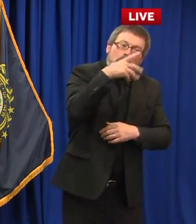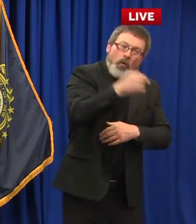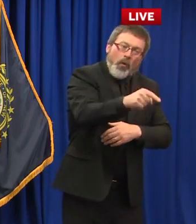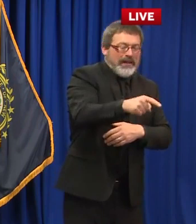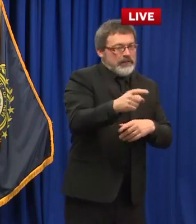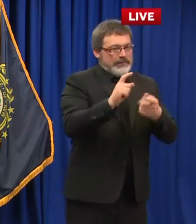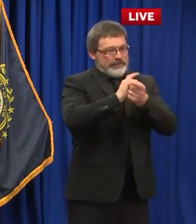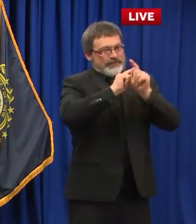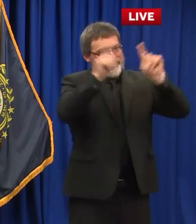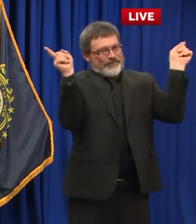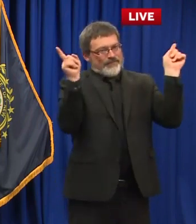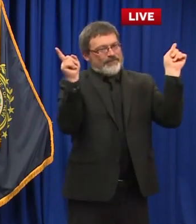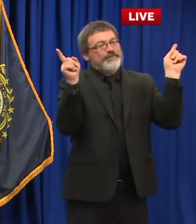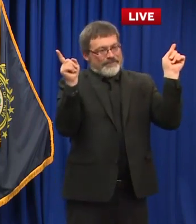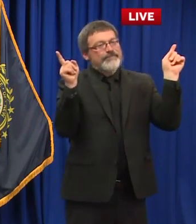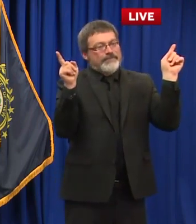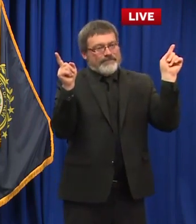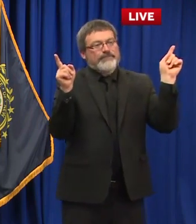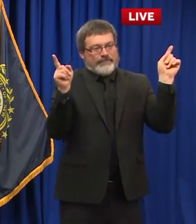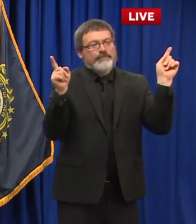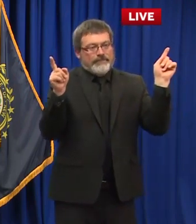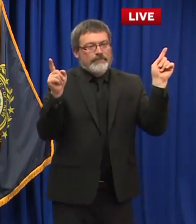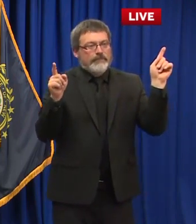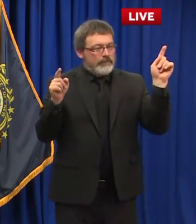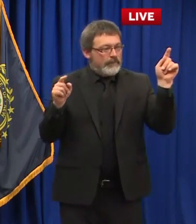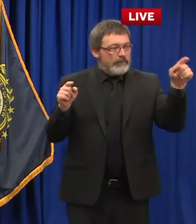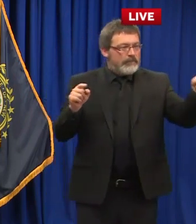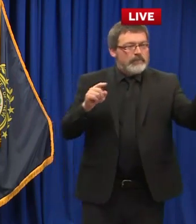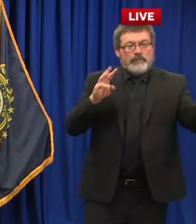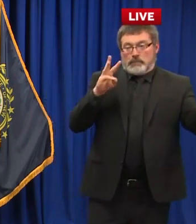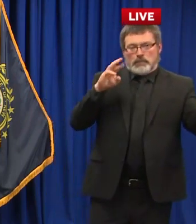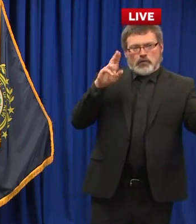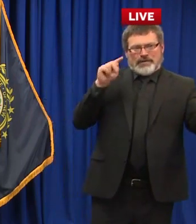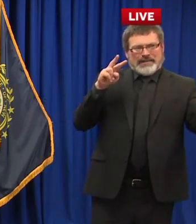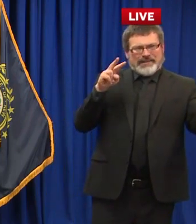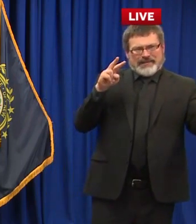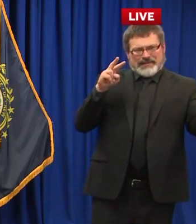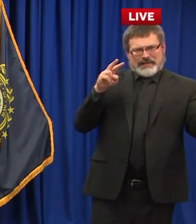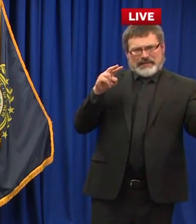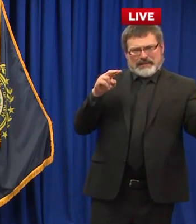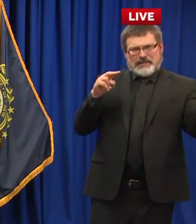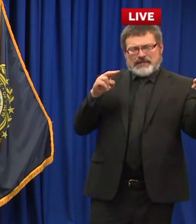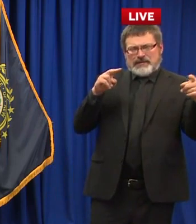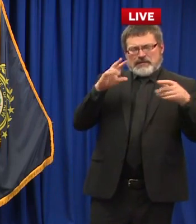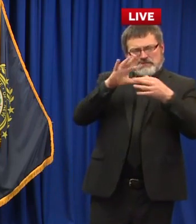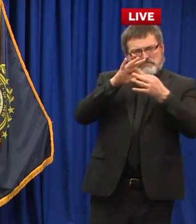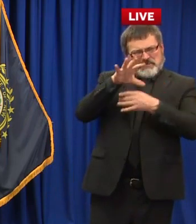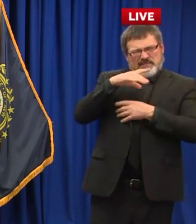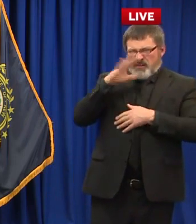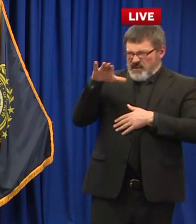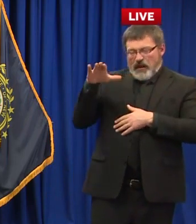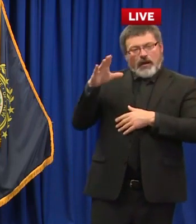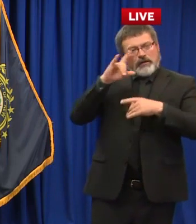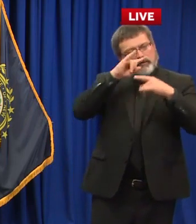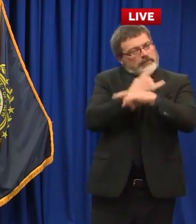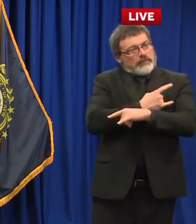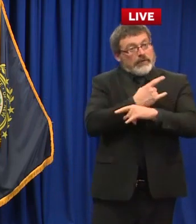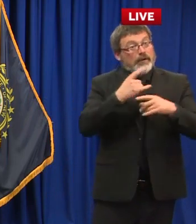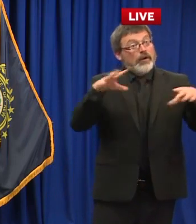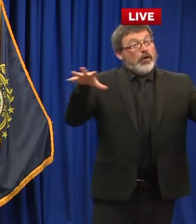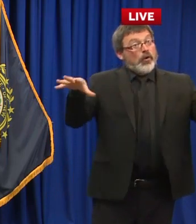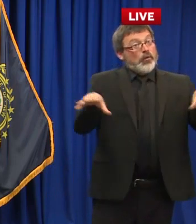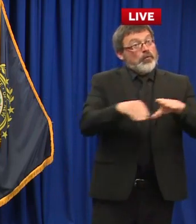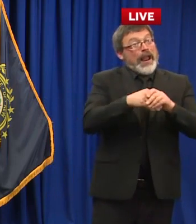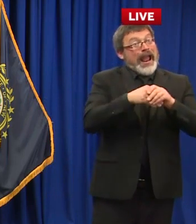feels a little absurd to ask but what about dancing at the weddings what about dancing at the weddings there will be no funky chicken allowed